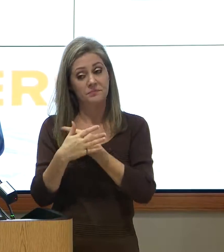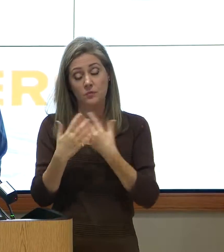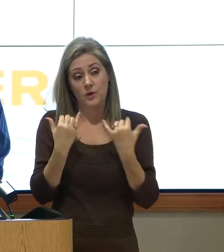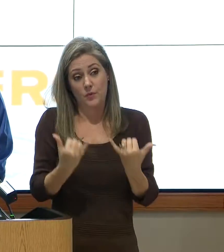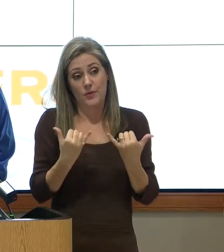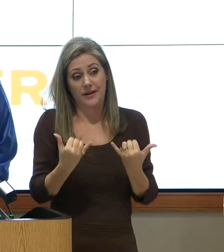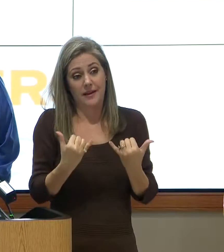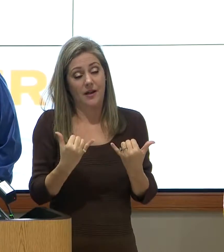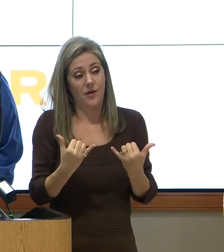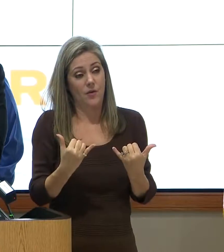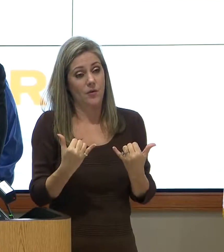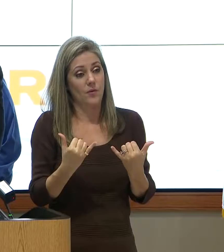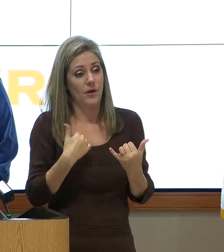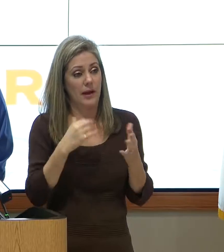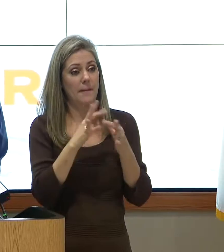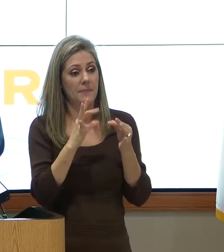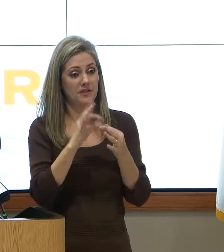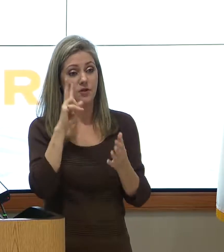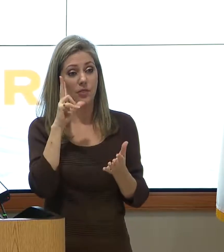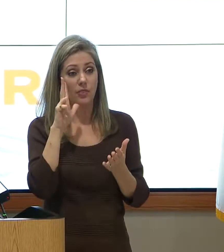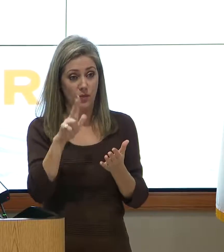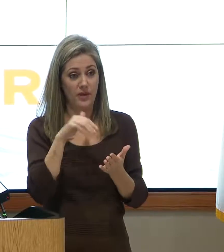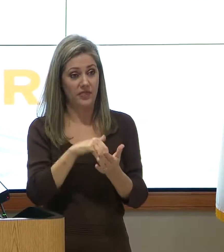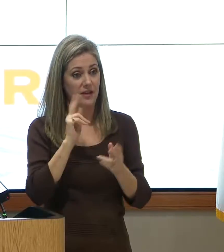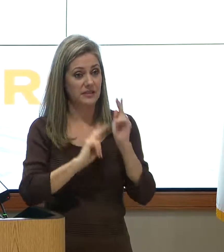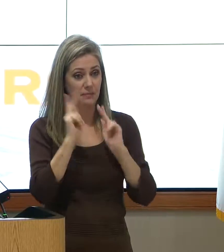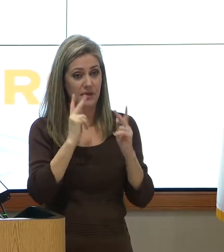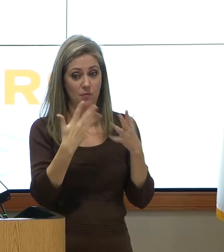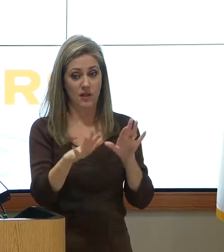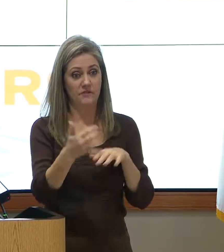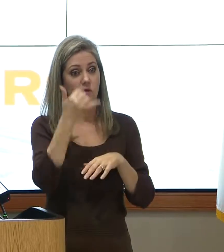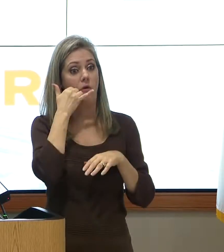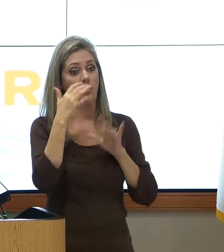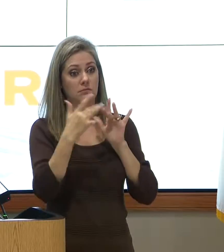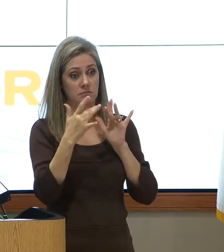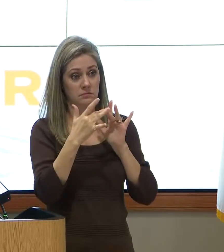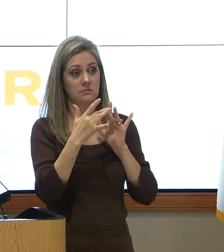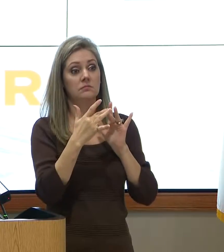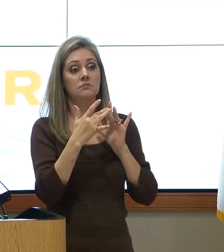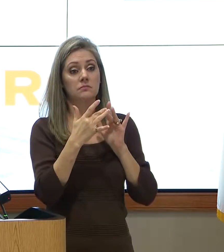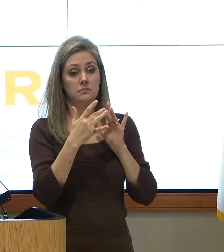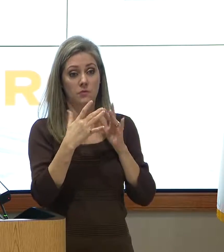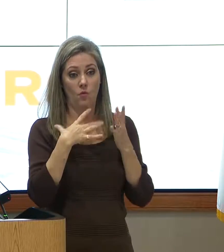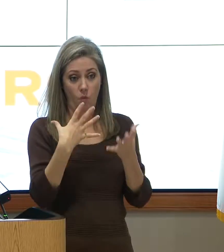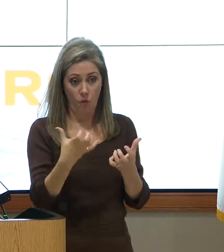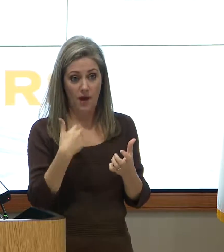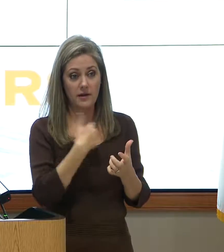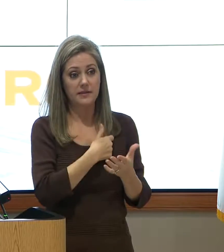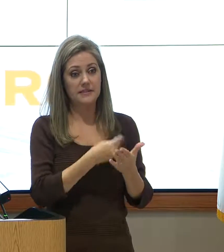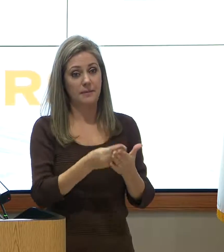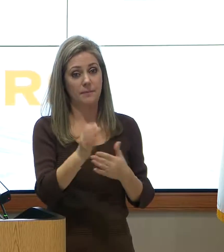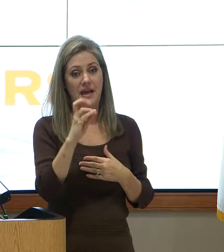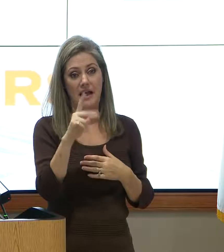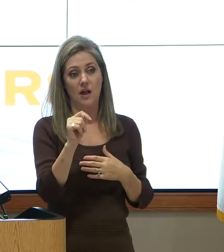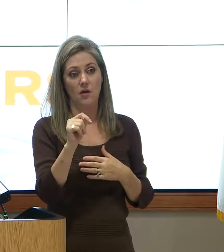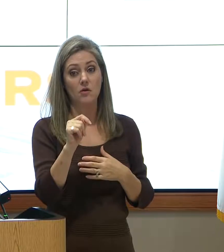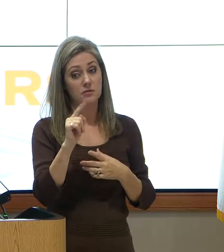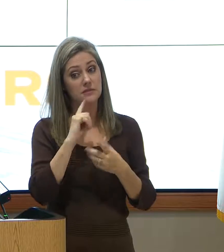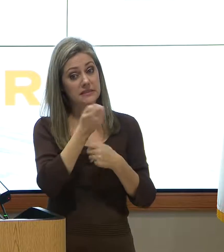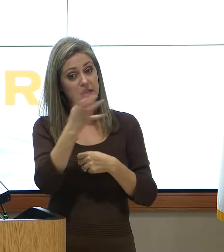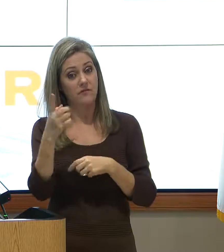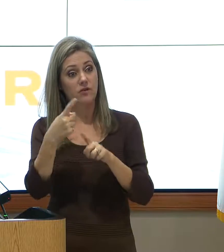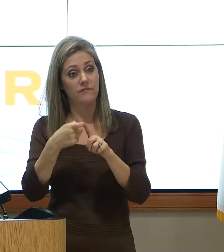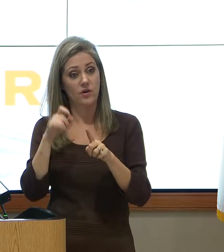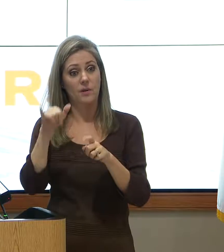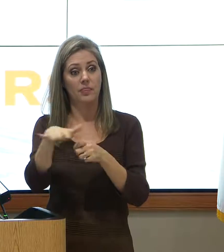we've had – I mentioned 3,000 residents have contacted us about their interest in the buyout. There have been a good number from the Bear Creek